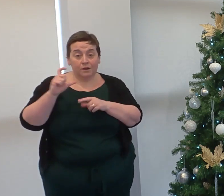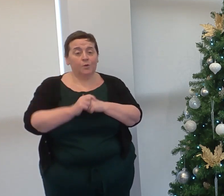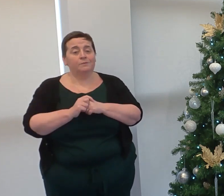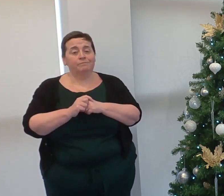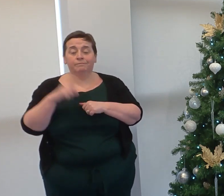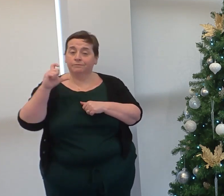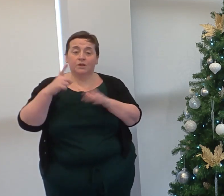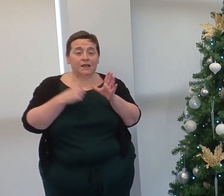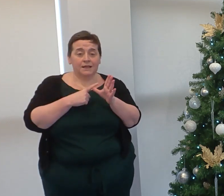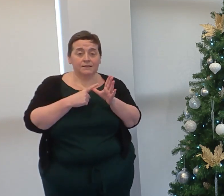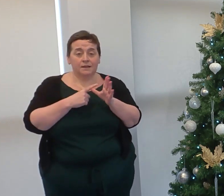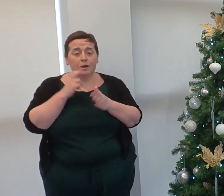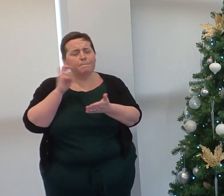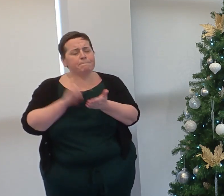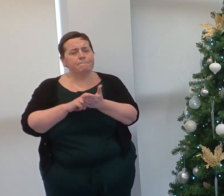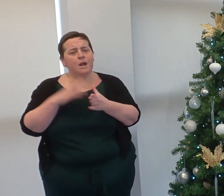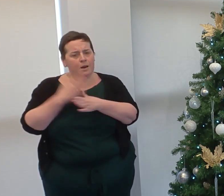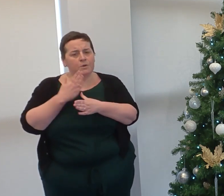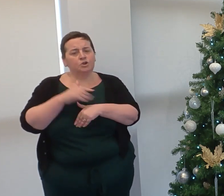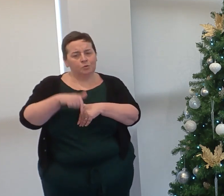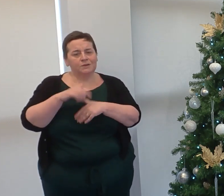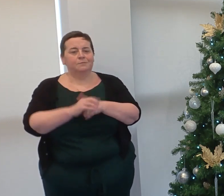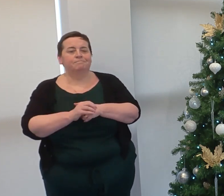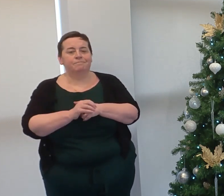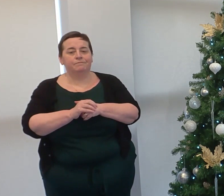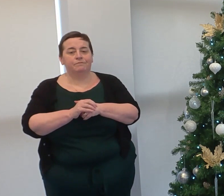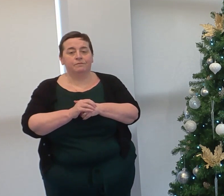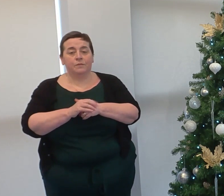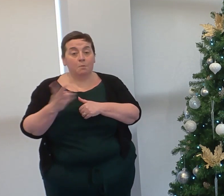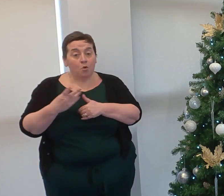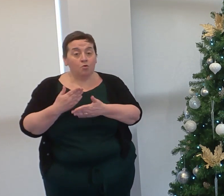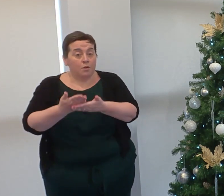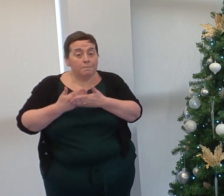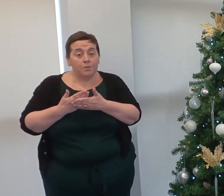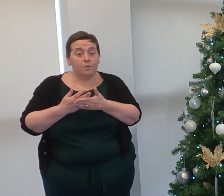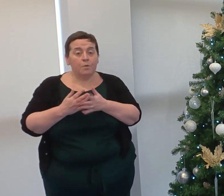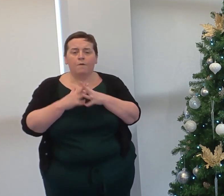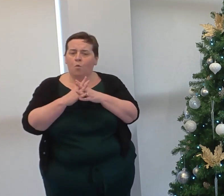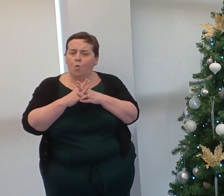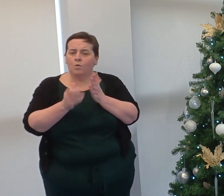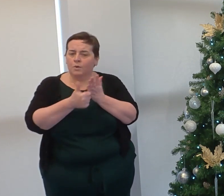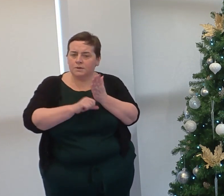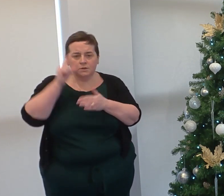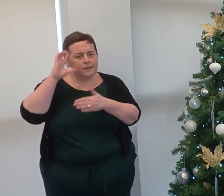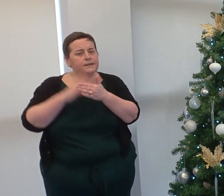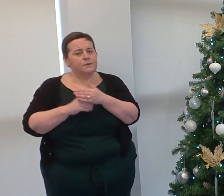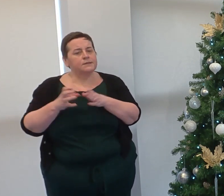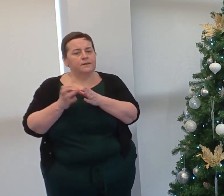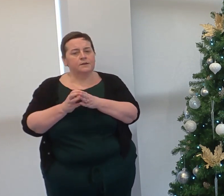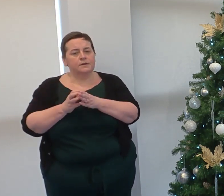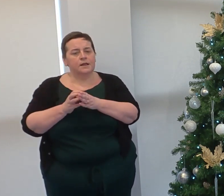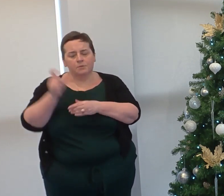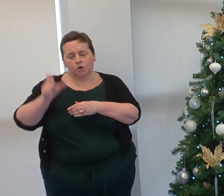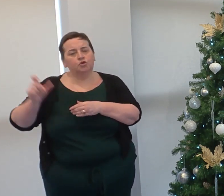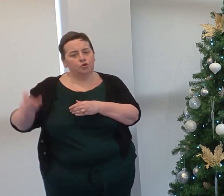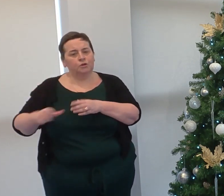and Chris Atkinson into permanent roles. They bring valuable skills and experience to the team and